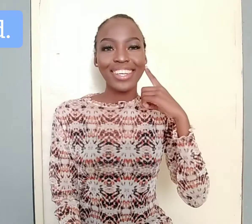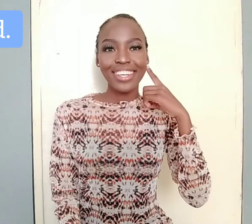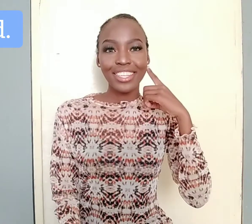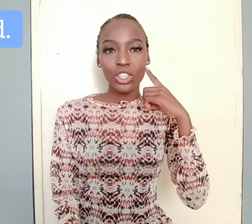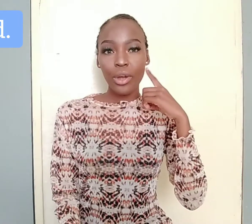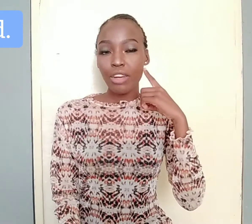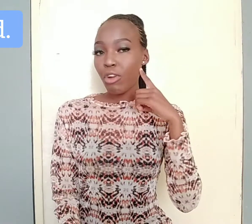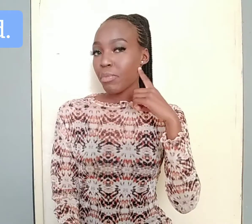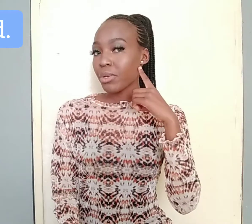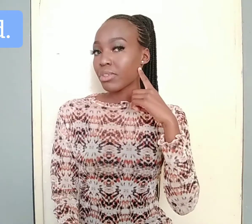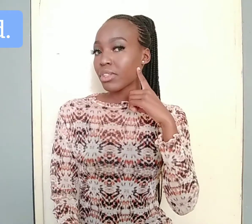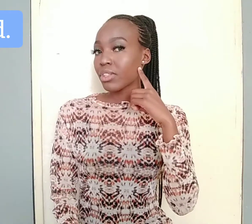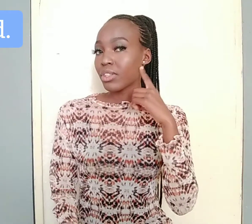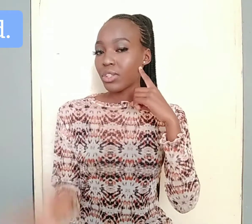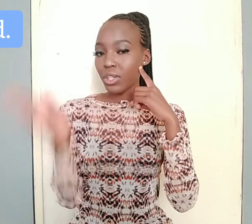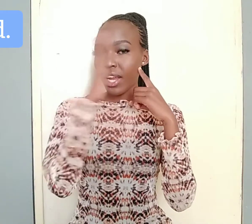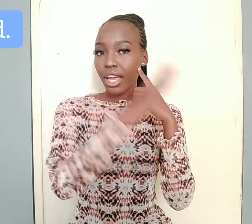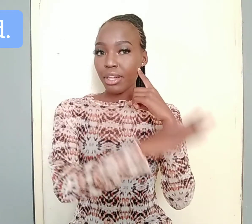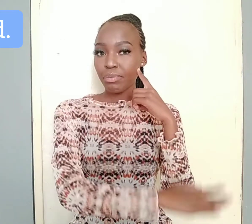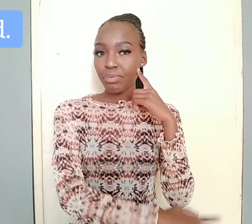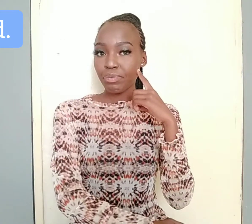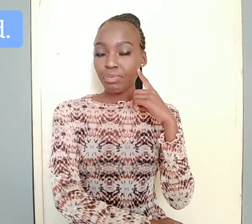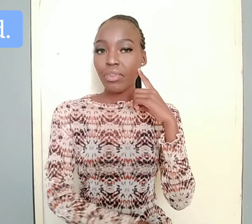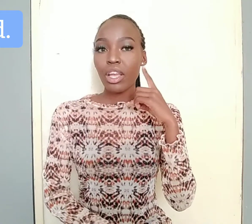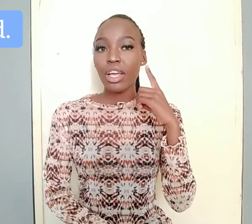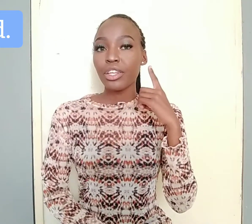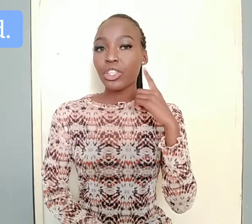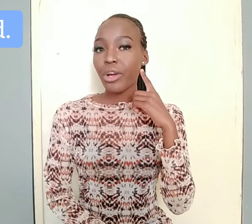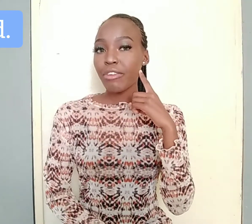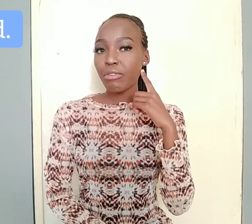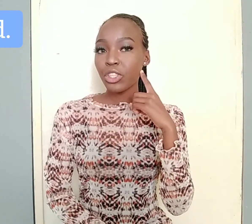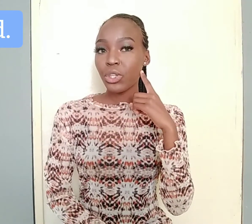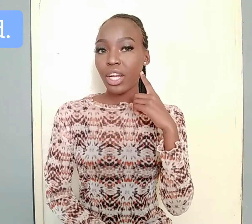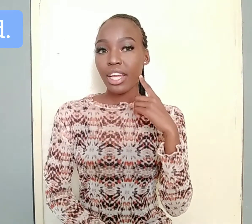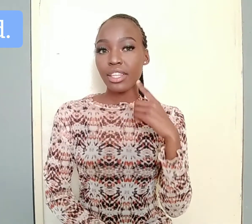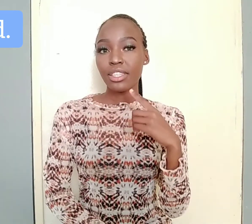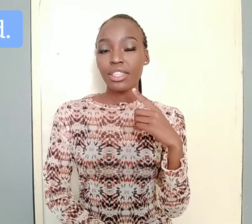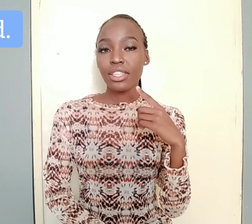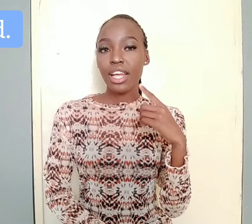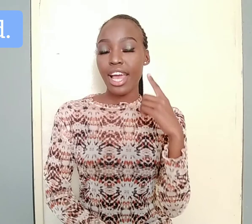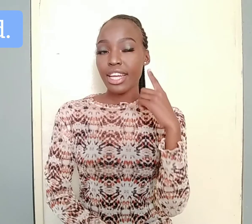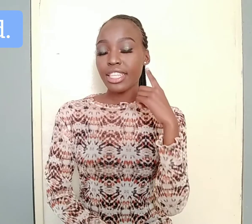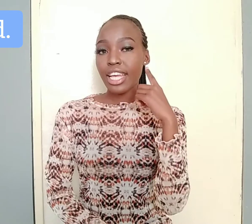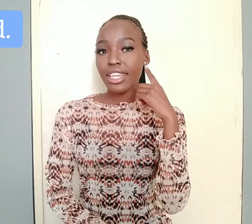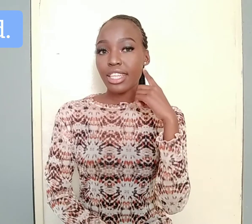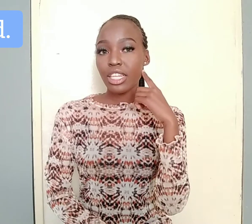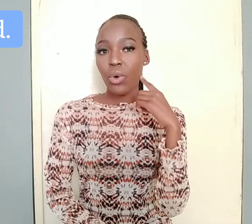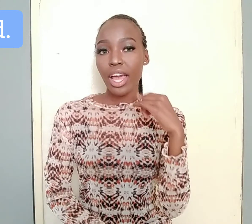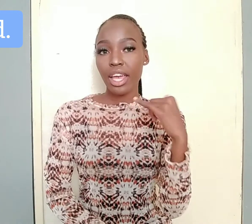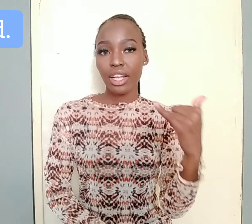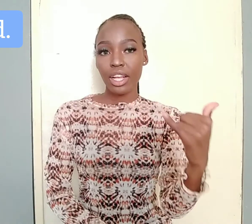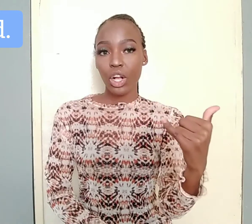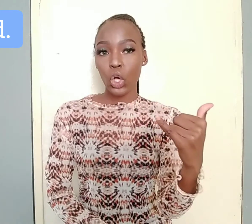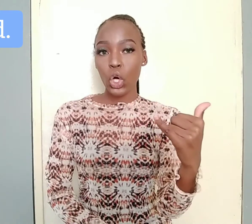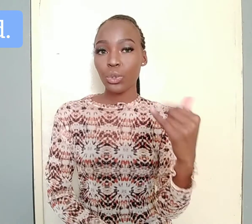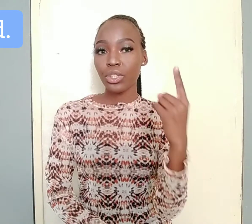Draw it from your jawline. Draw it from your jawline and let it end in a Y. Gold.